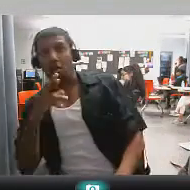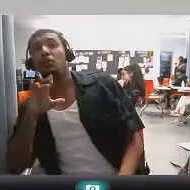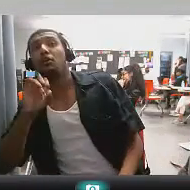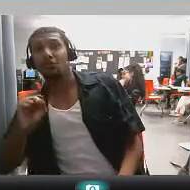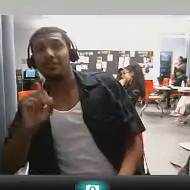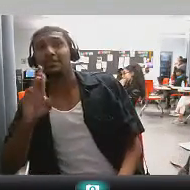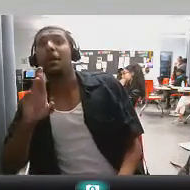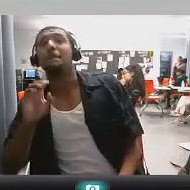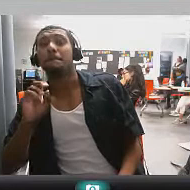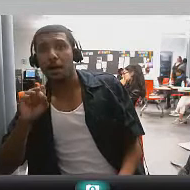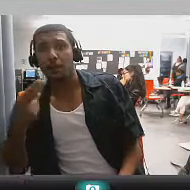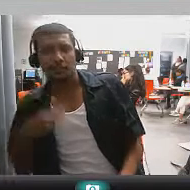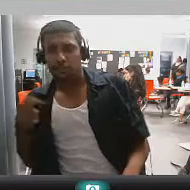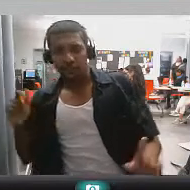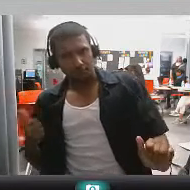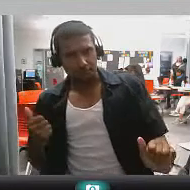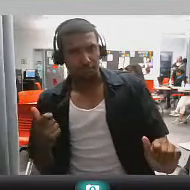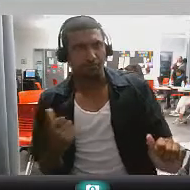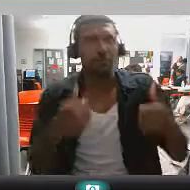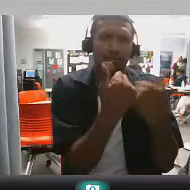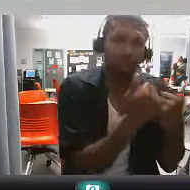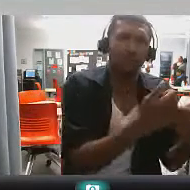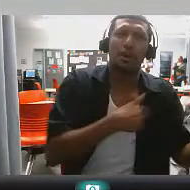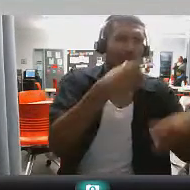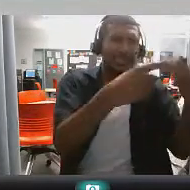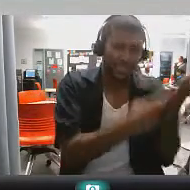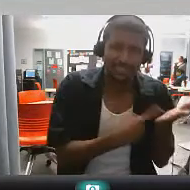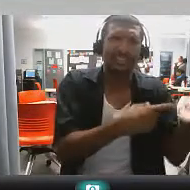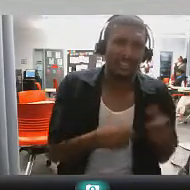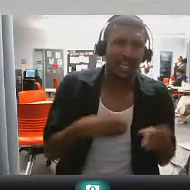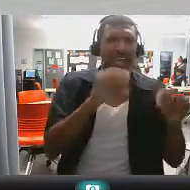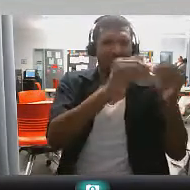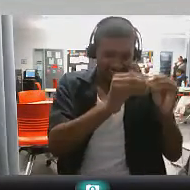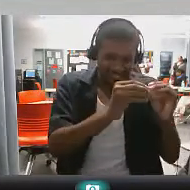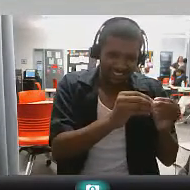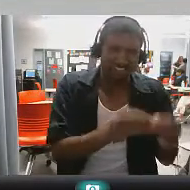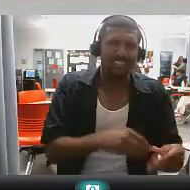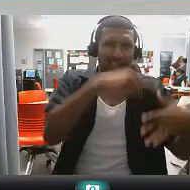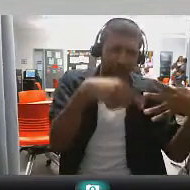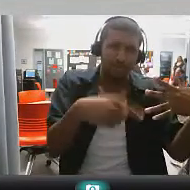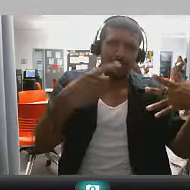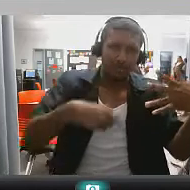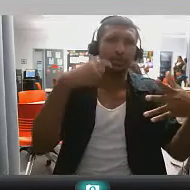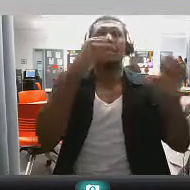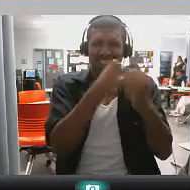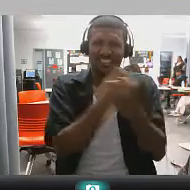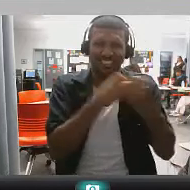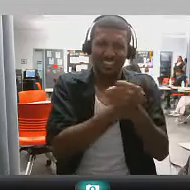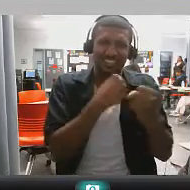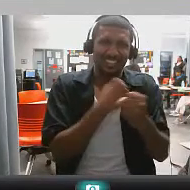really doing well in the last game Just like wow wow numbers numbers numbers numbers stats stats stats you guys know everything every stat well